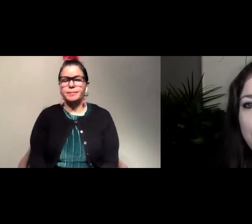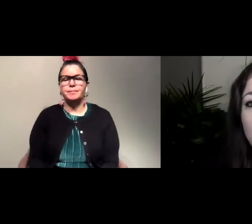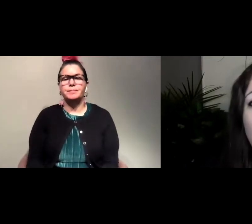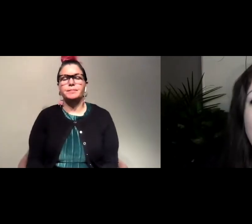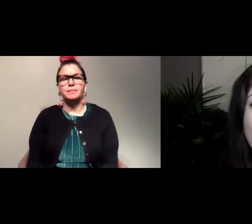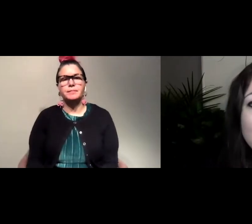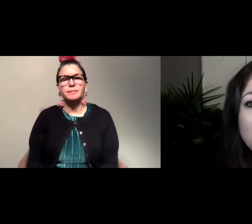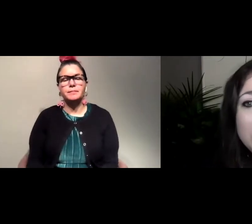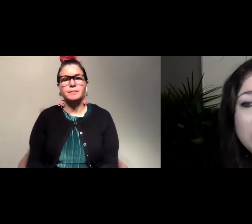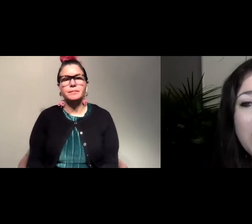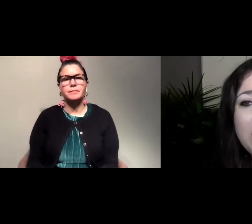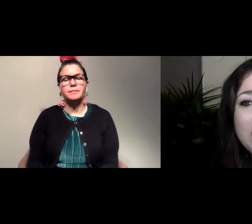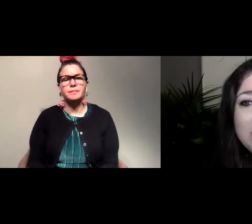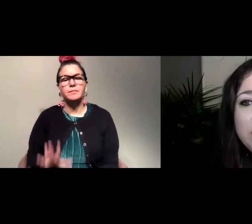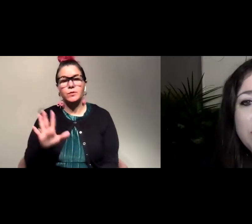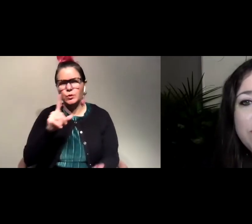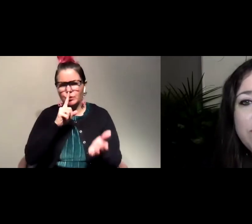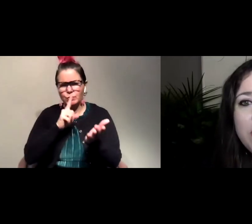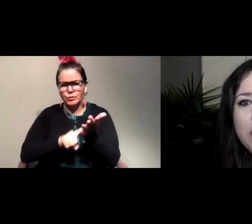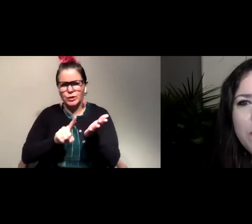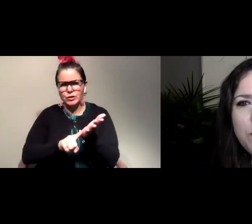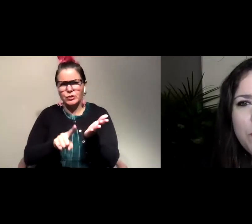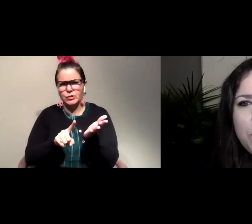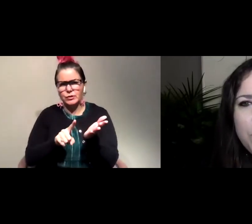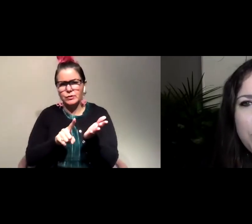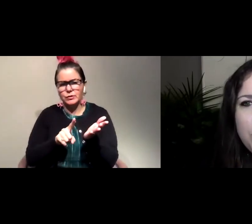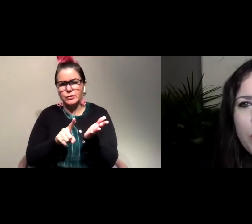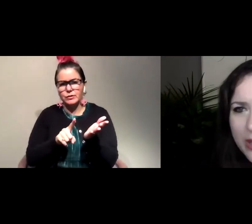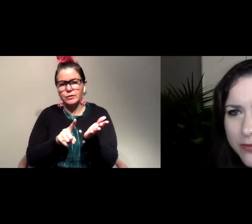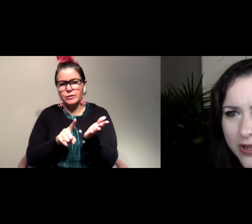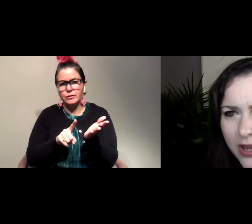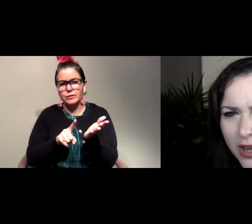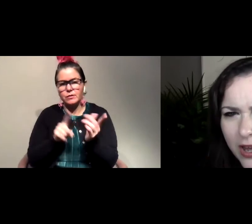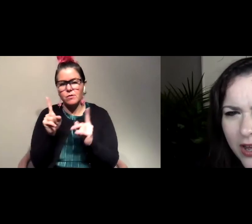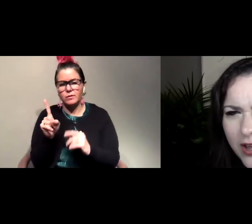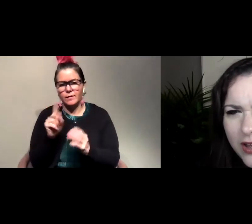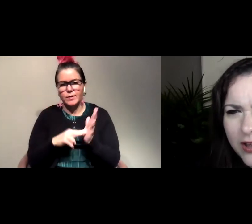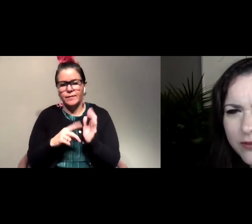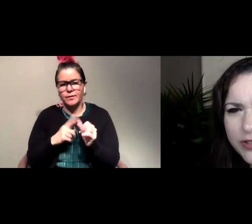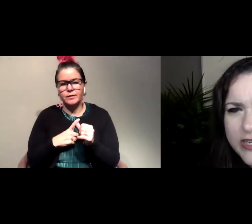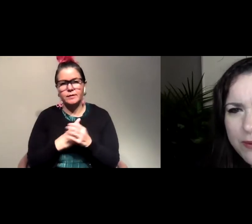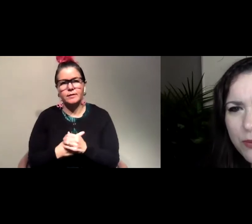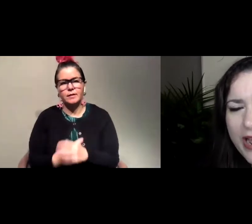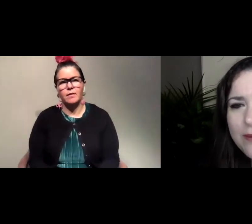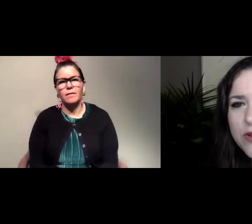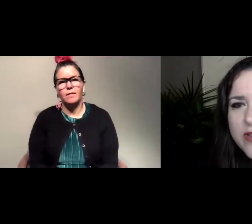people what animals hold up really tell people what animals to